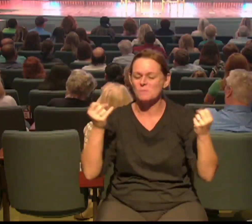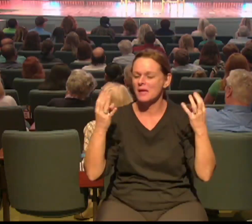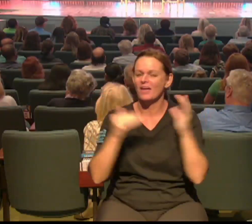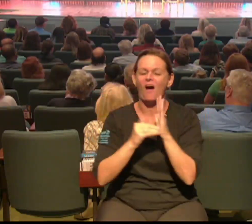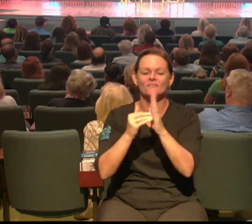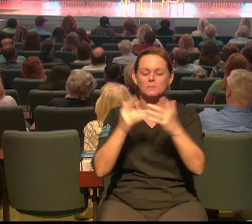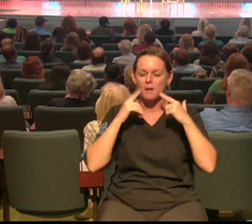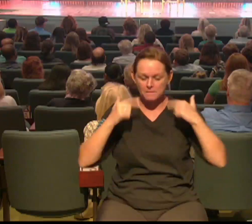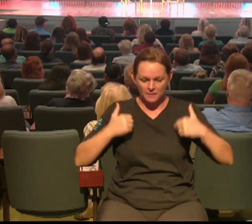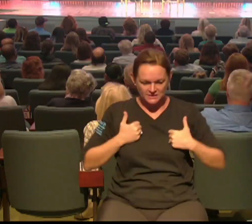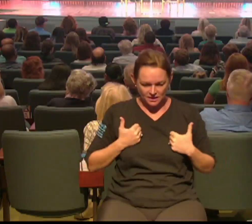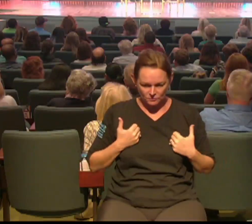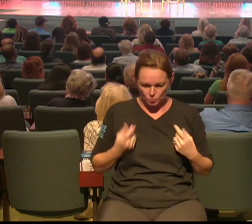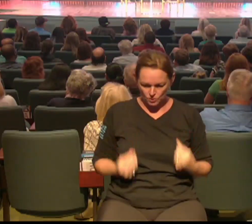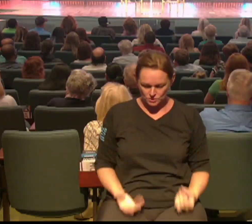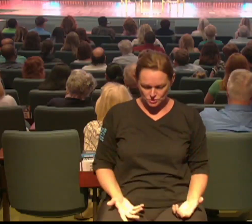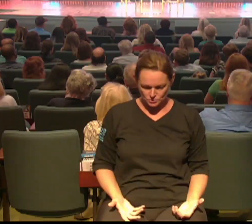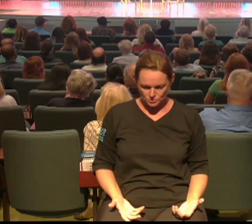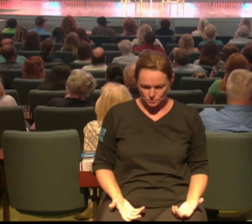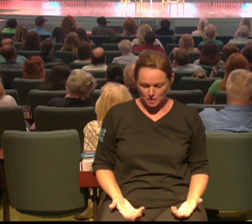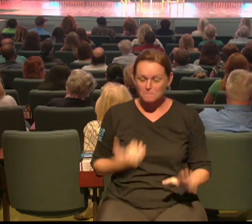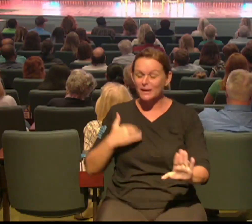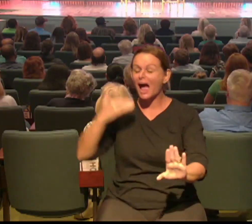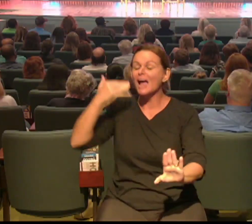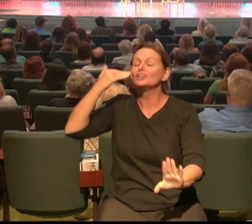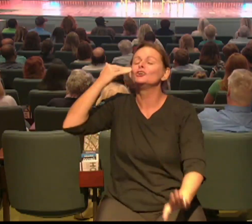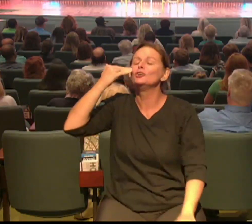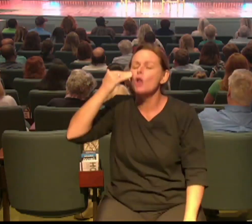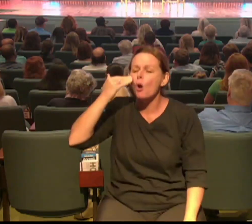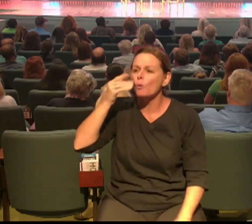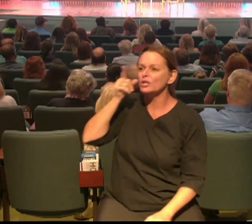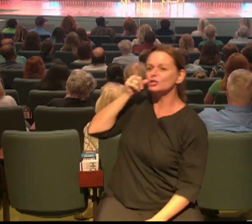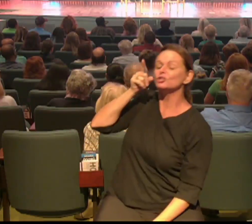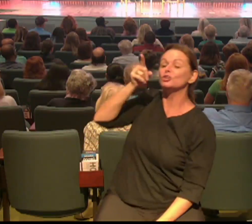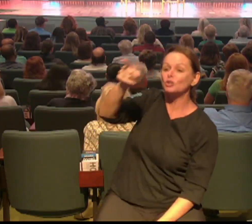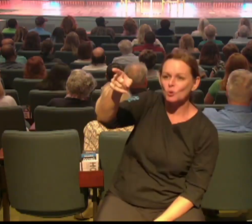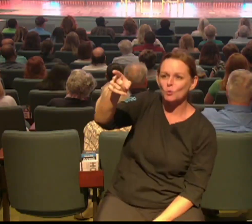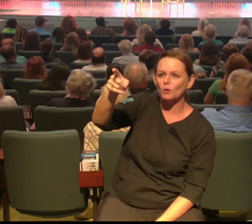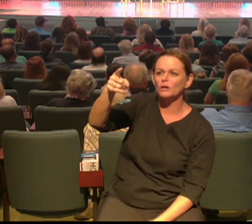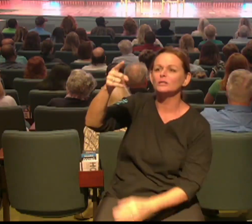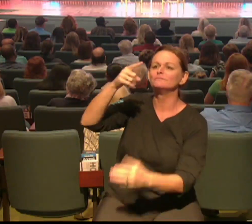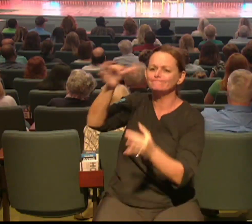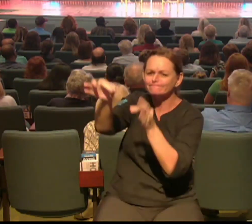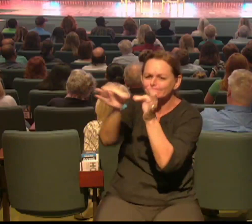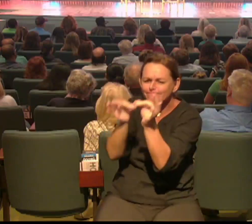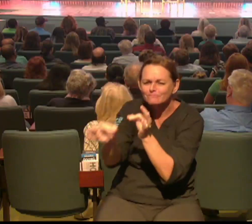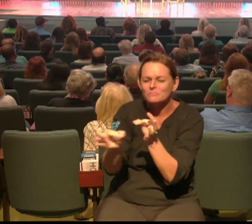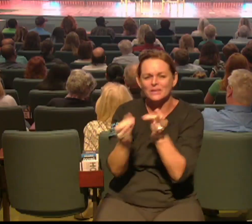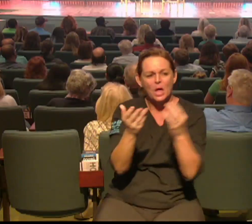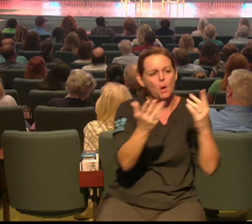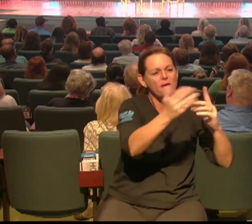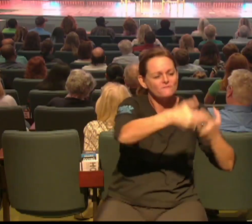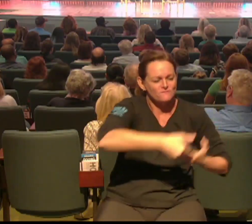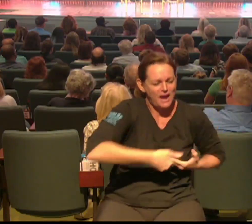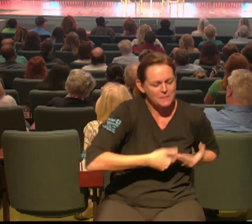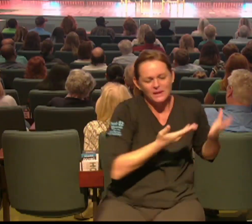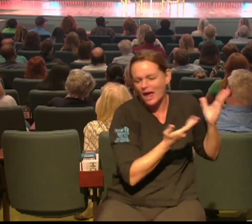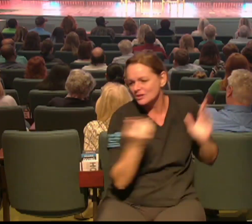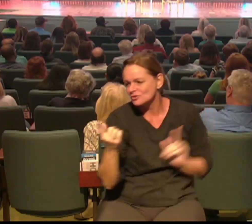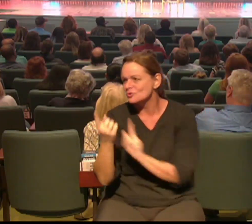theologically but what I am sure is that you are the one who brought me to the place that I would experience the presence of God for the very